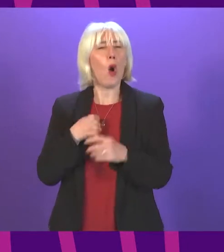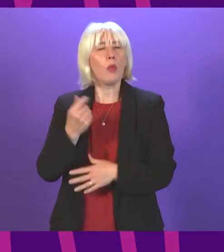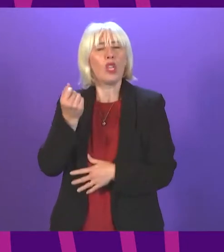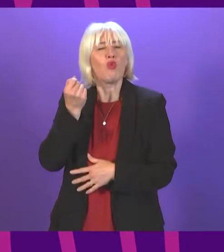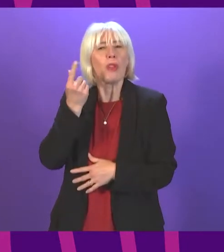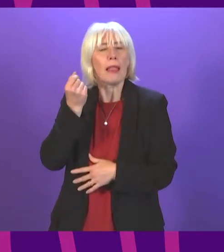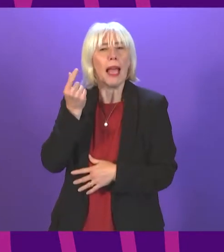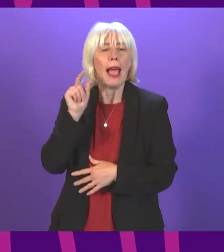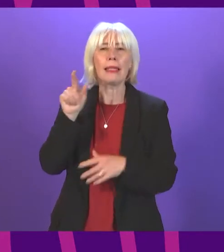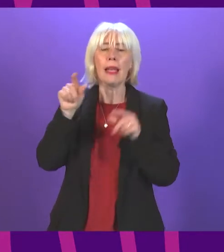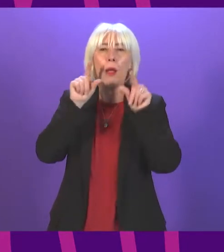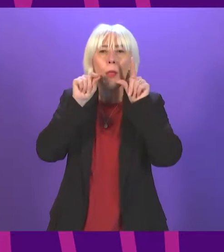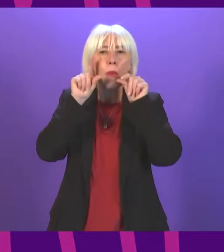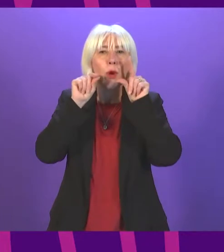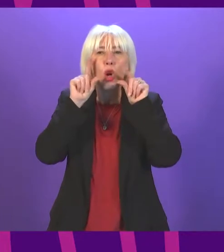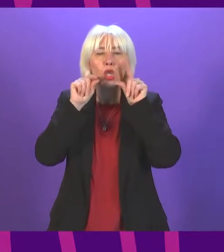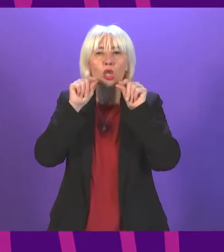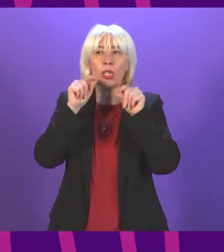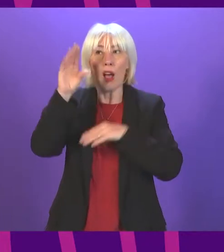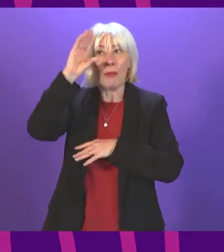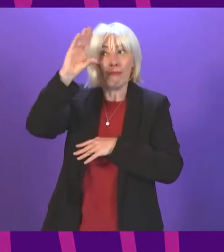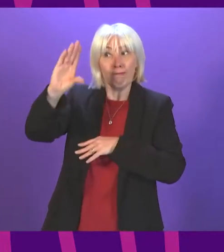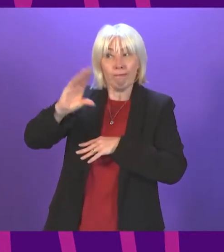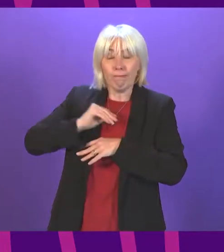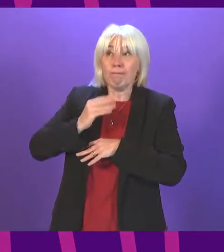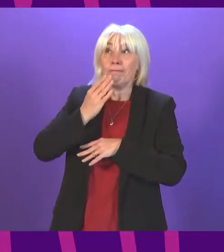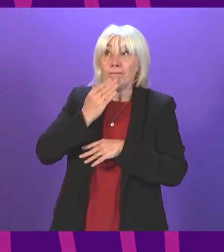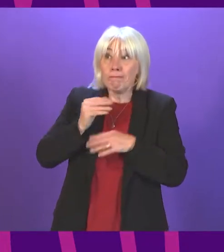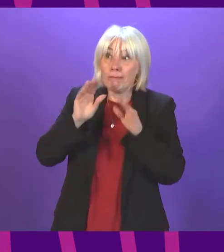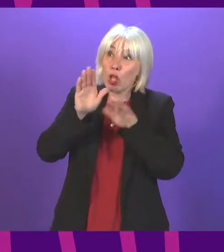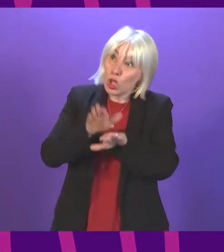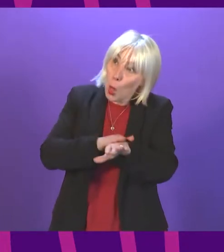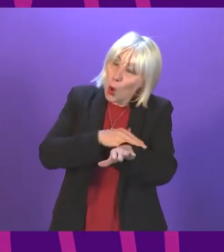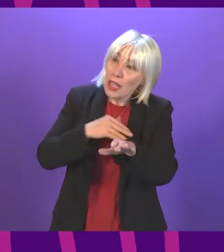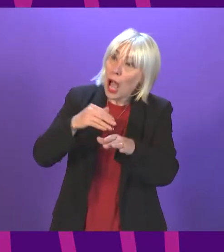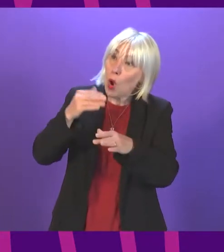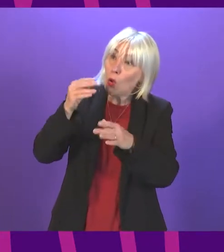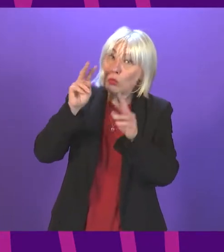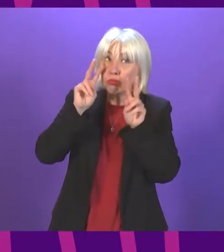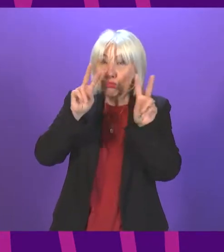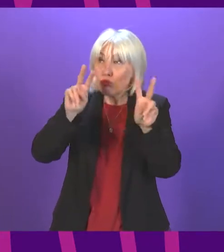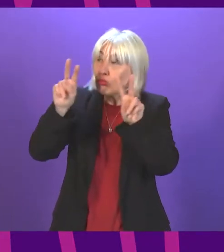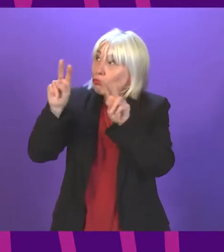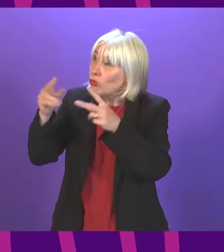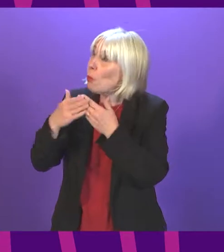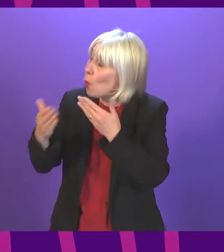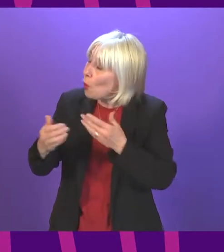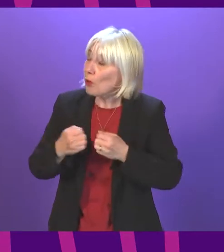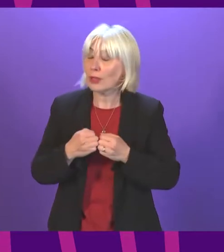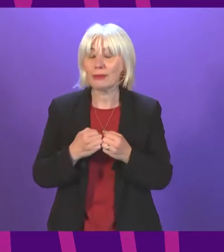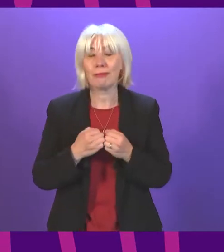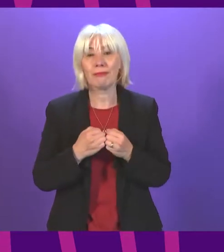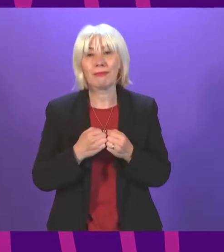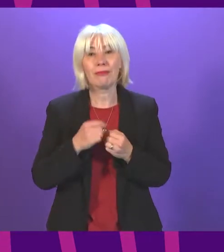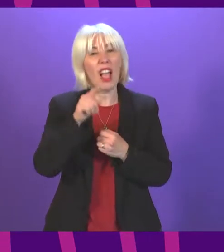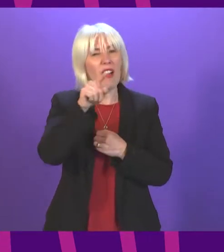HAVE BEEN CALLING OUT FOR US TO SLOW DOWN AND PAY MORE ATTENTION. IF YOU WERE ONE OF THOSE PEOPLE WHO DID